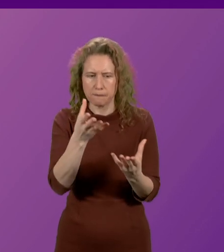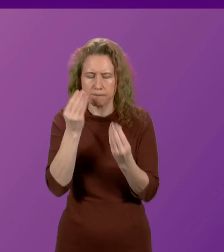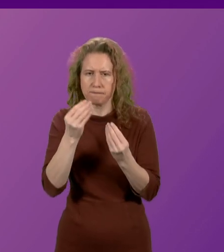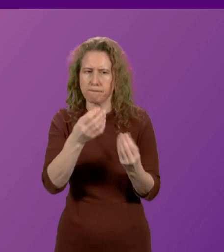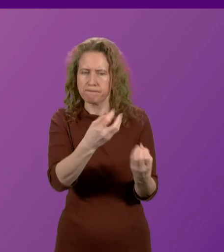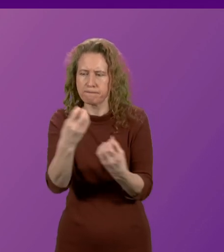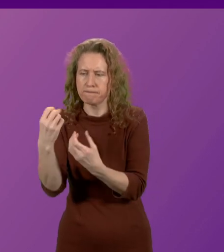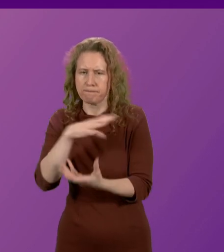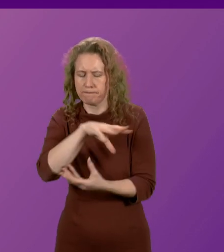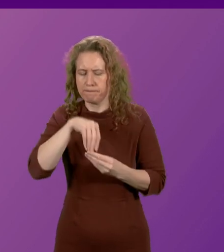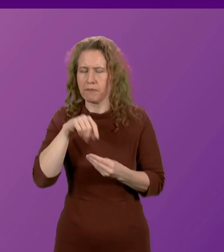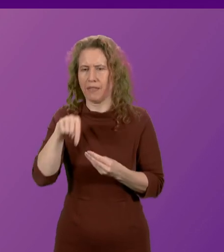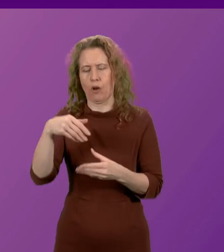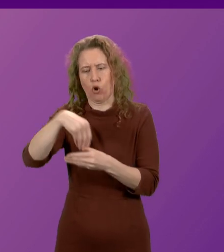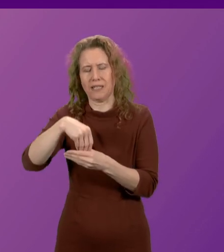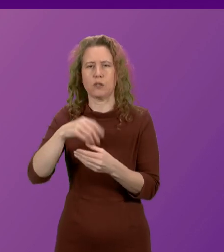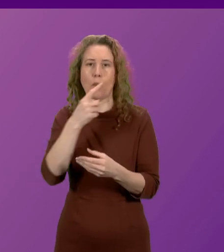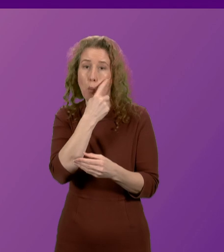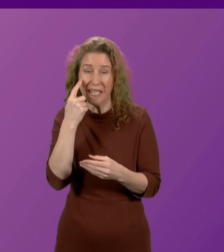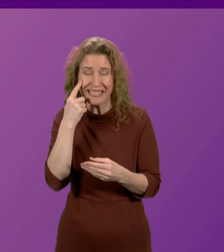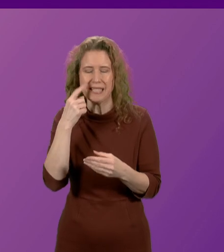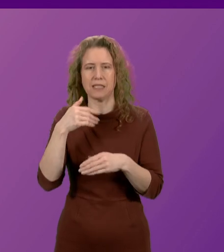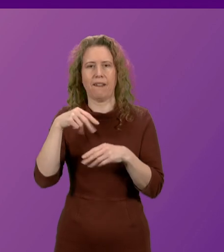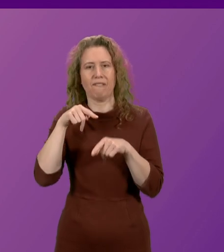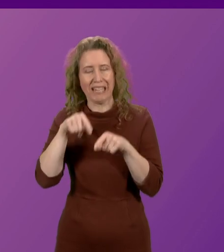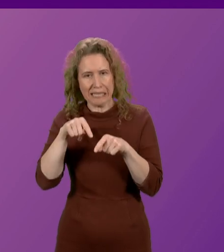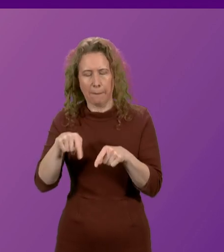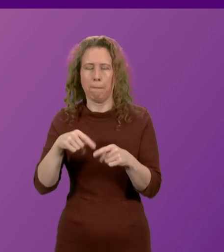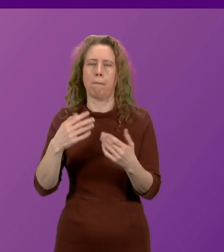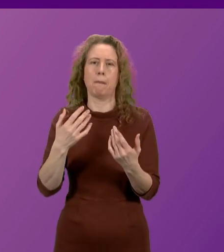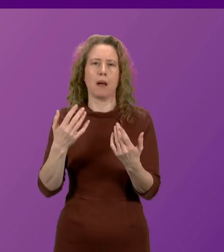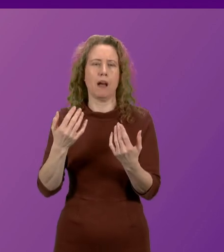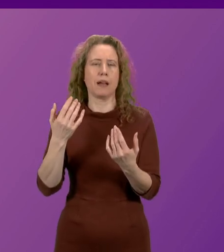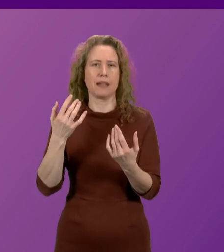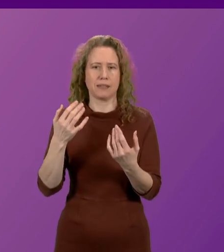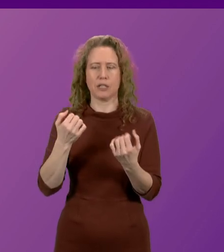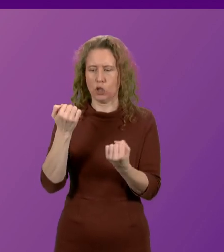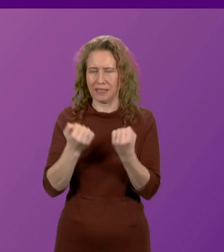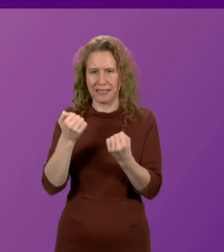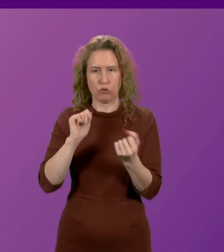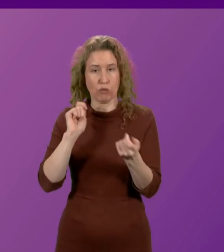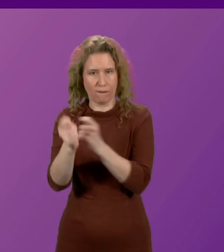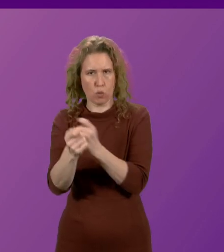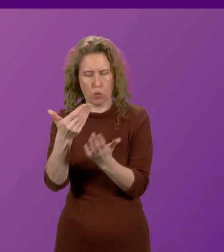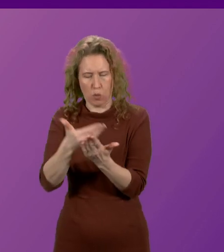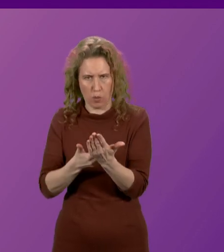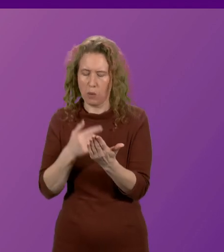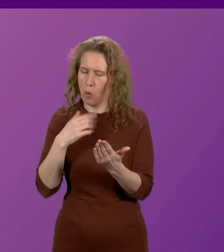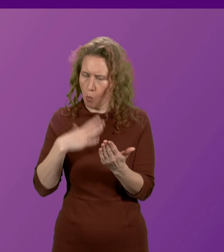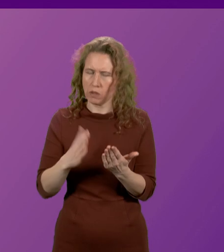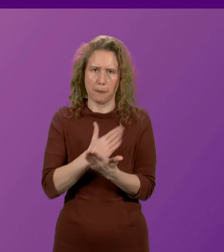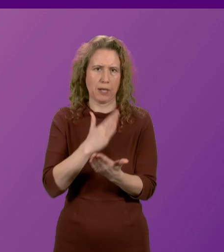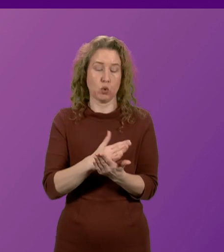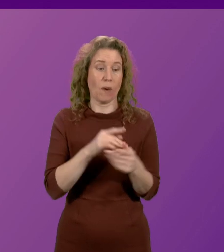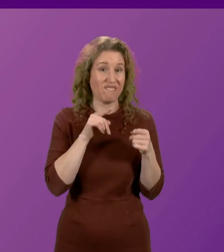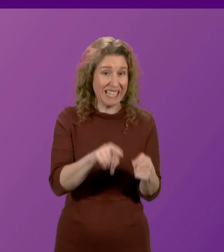Victims, Witnesses and Justice Reform Bill, which commits to having a trauma-informed justice system that puts victims and witnesses